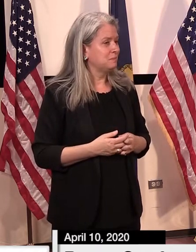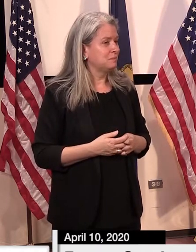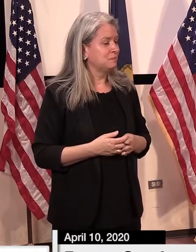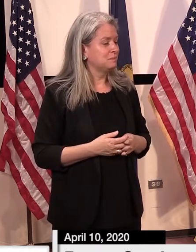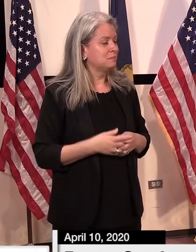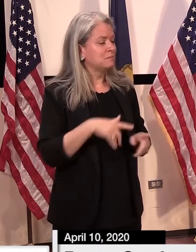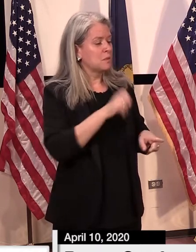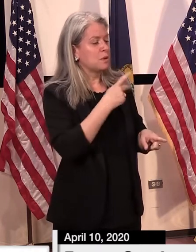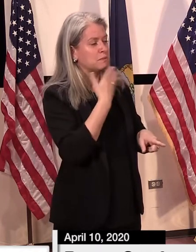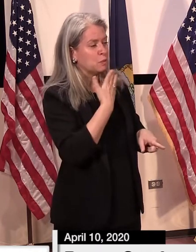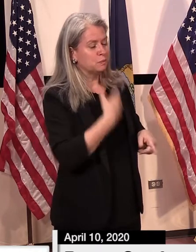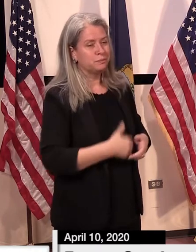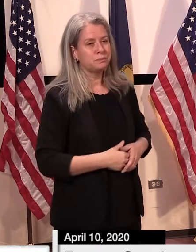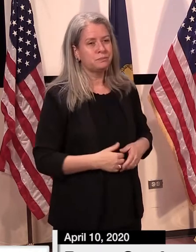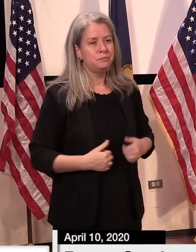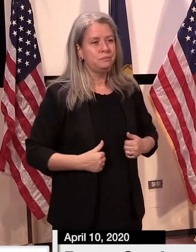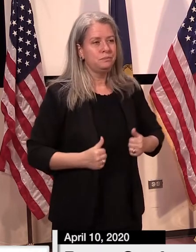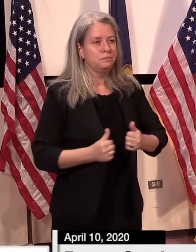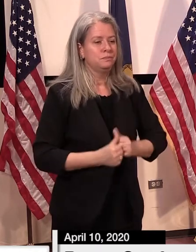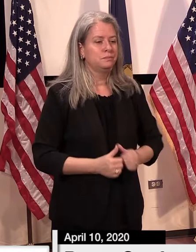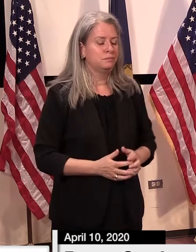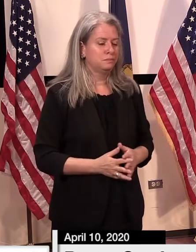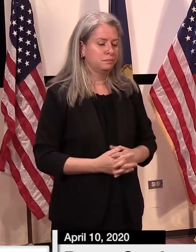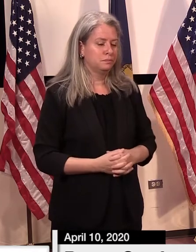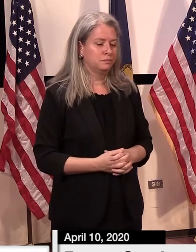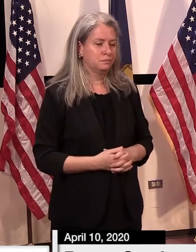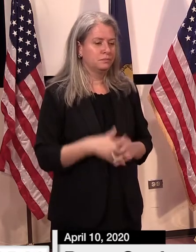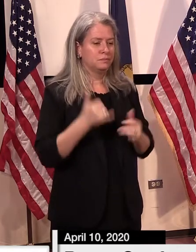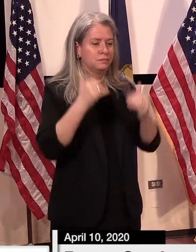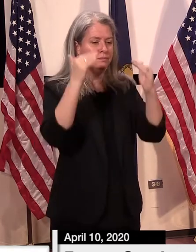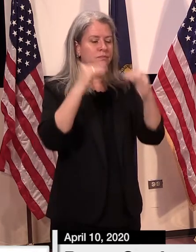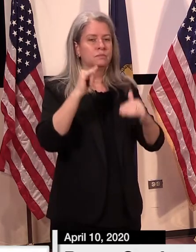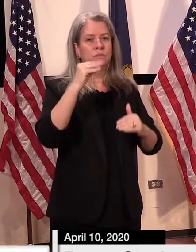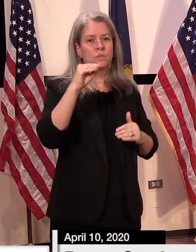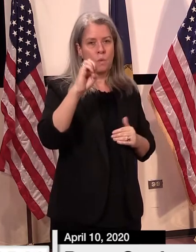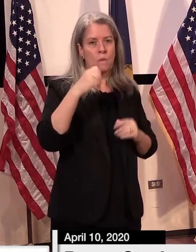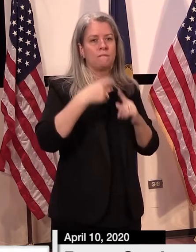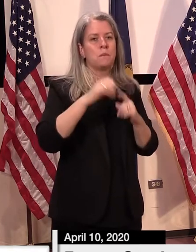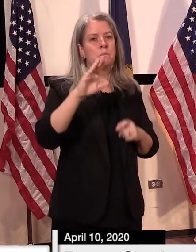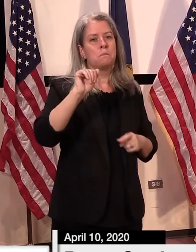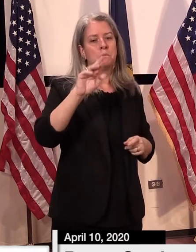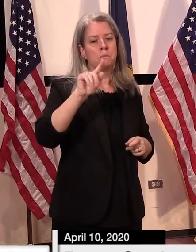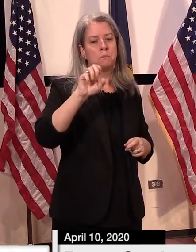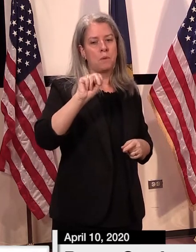Thank you. That's all for me. Thanks for your time. All right, Joe, Barton Chronicle.